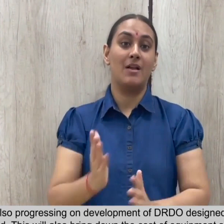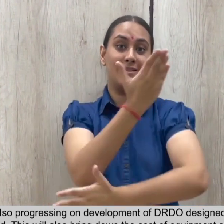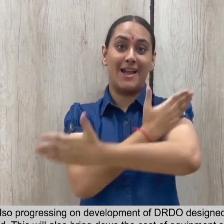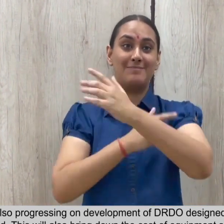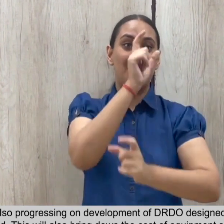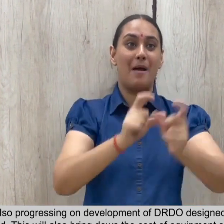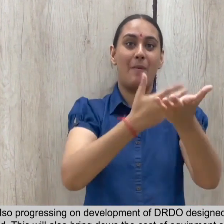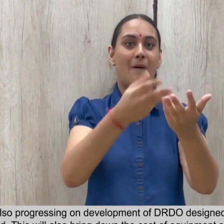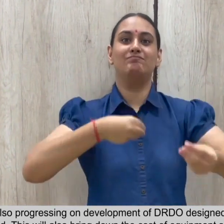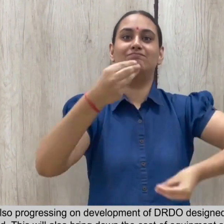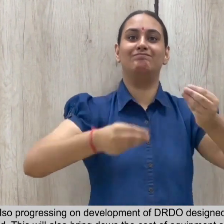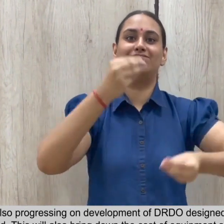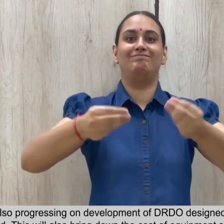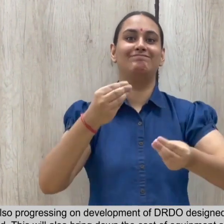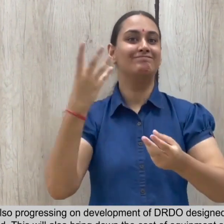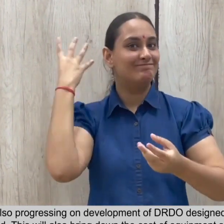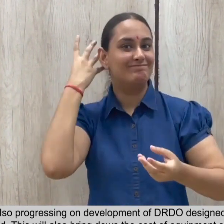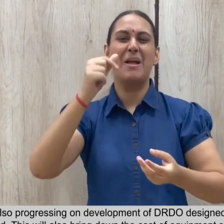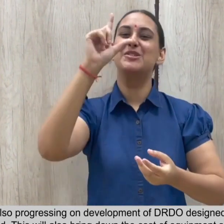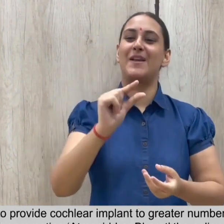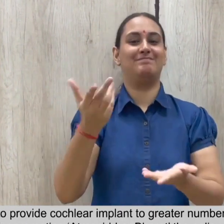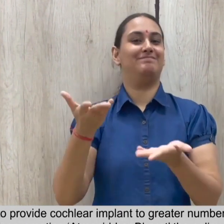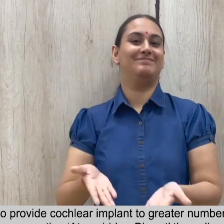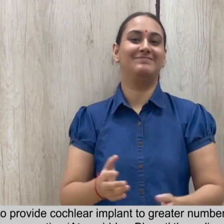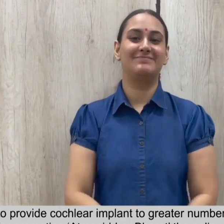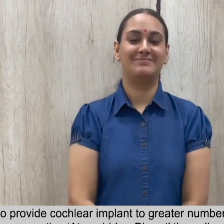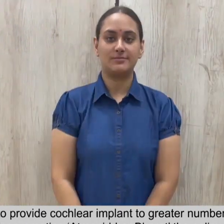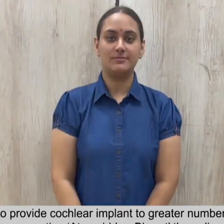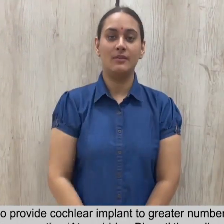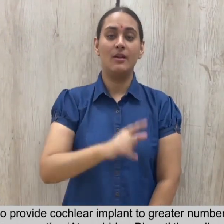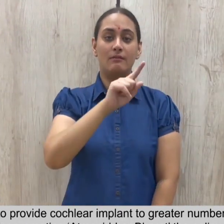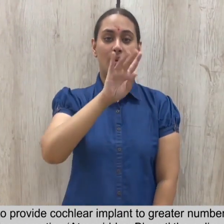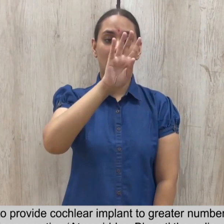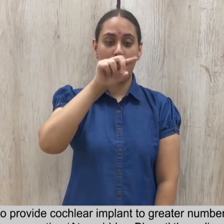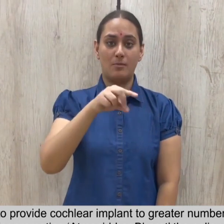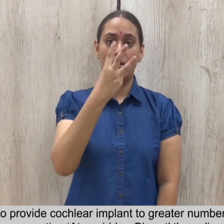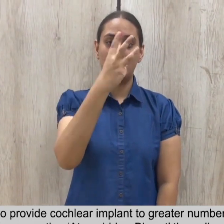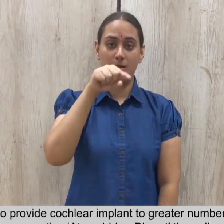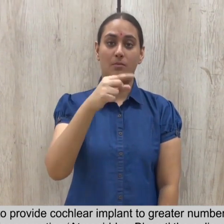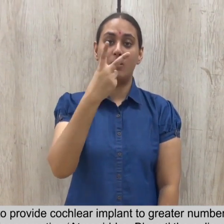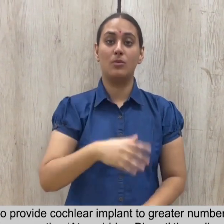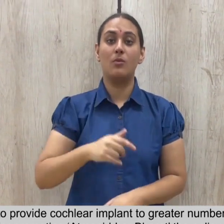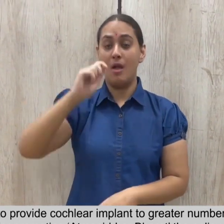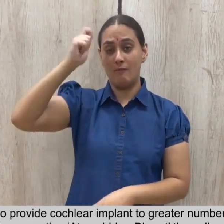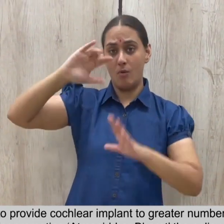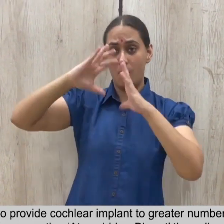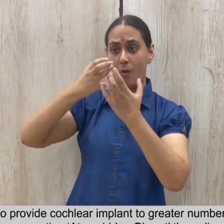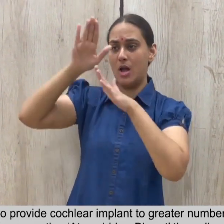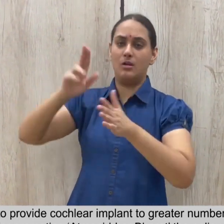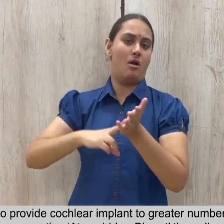equipment substantially, thereby enabling the government to provide cochlear implant to greater number of Divyang population. 14